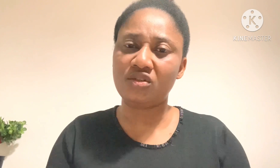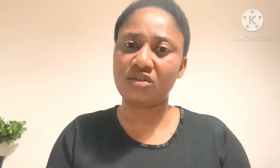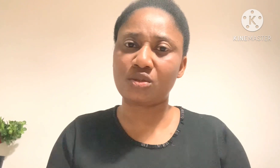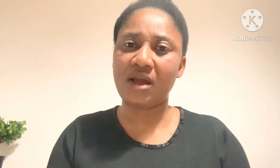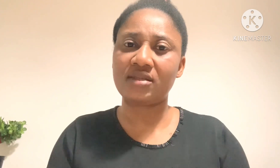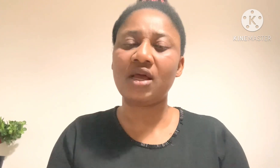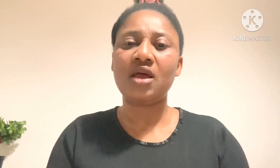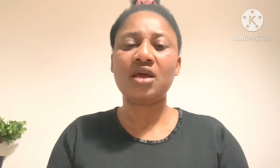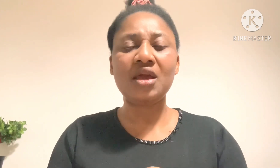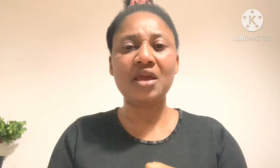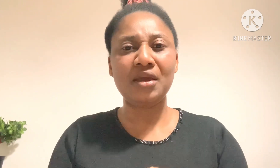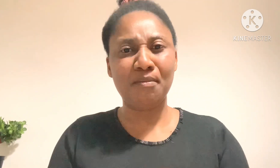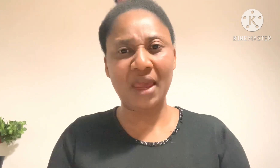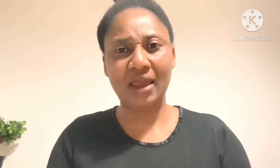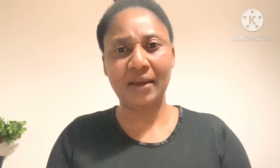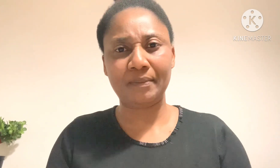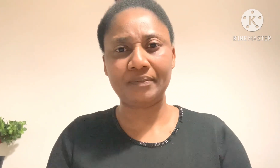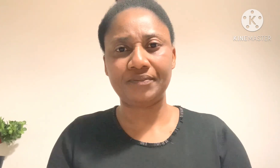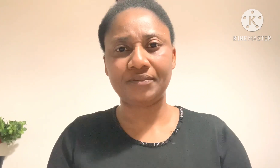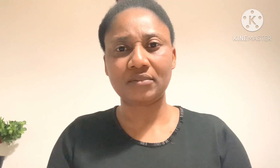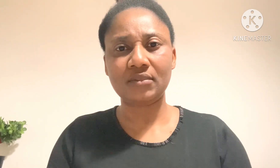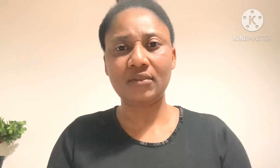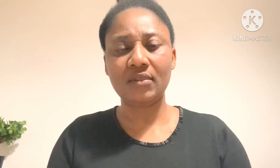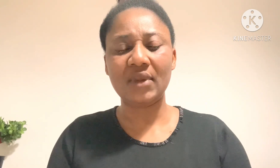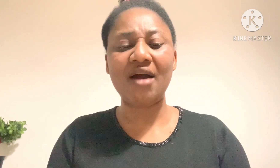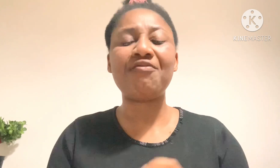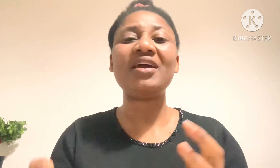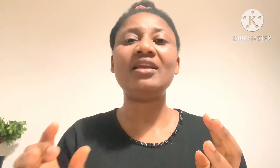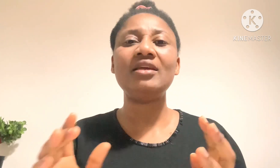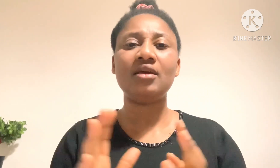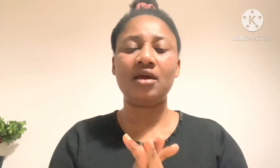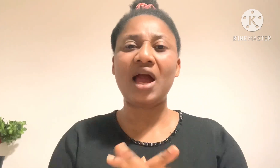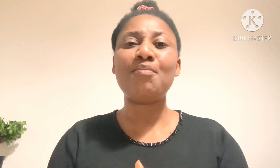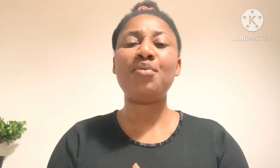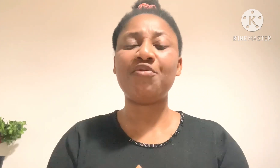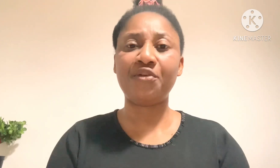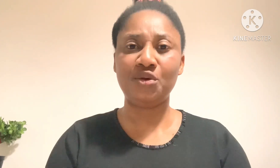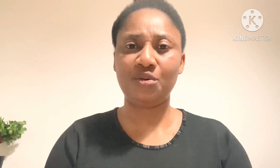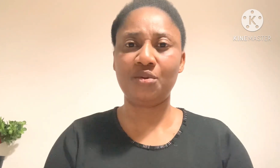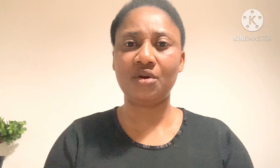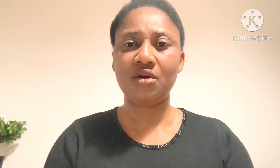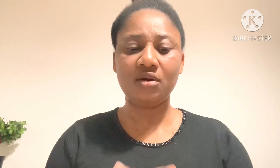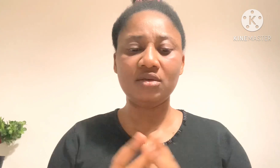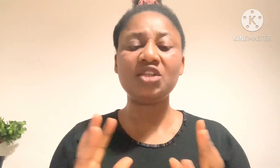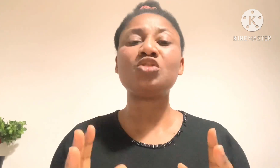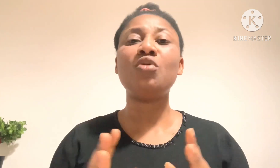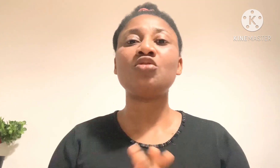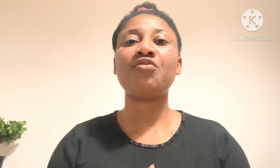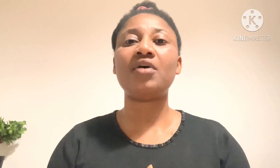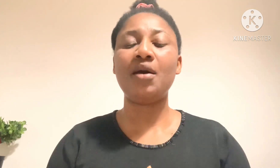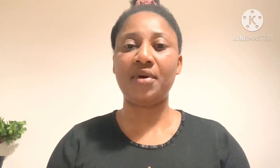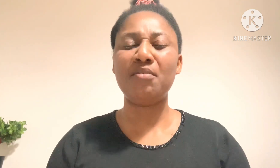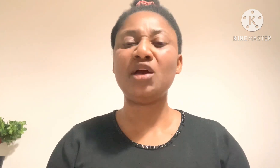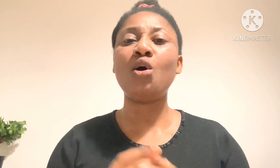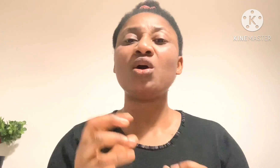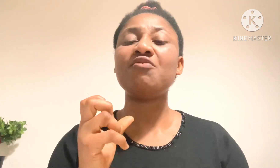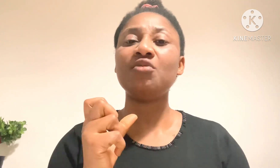Jesus Christ. Amen. And finally. I pray for you. This month of April. May God give you